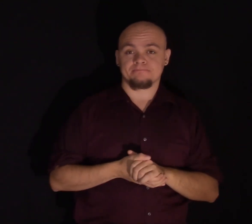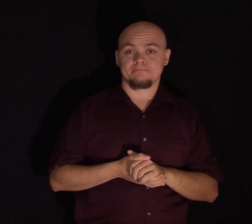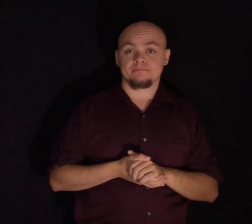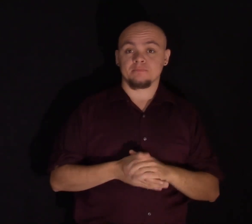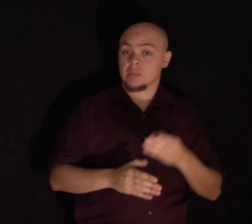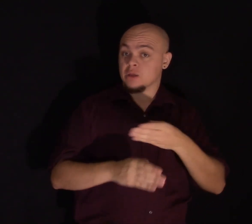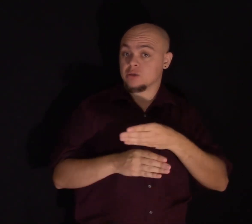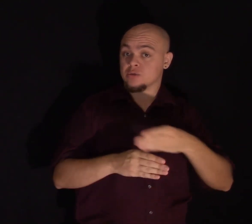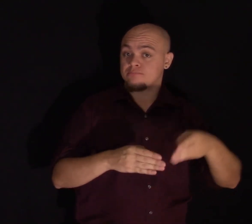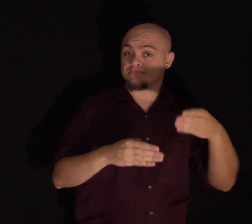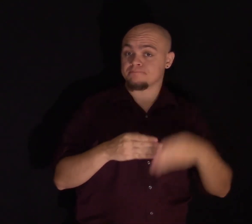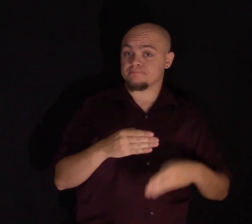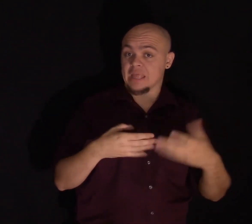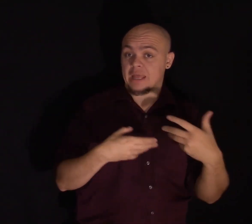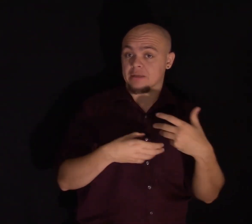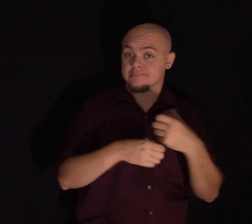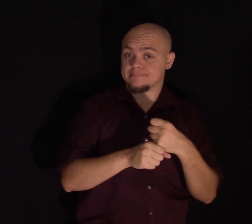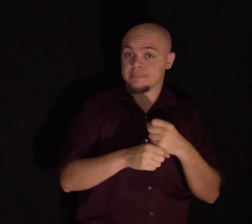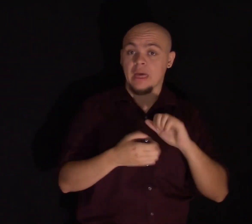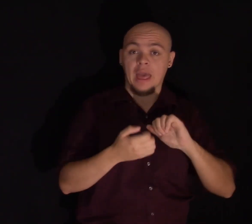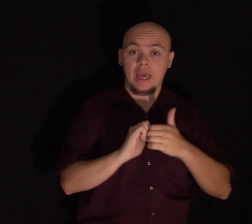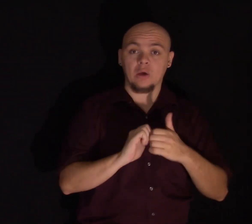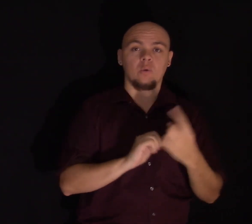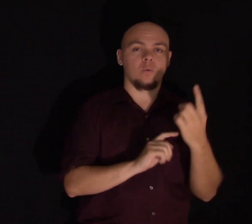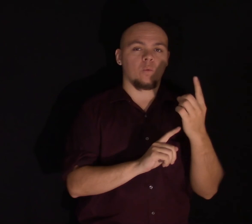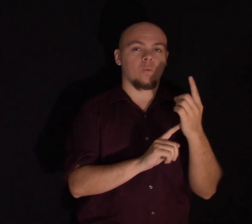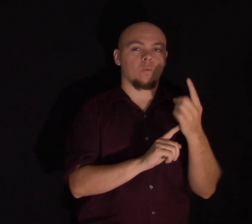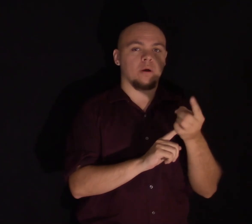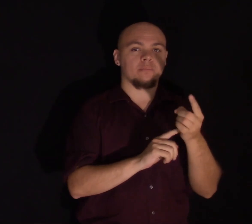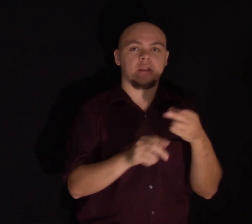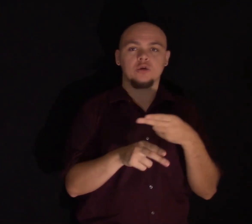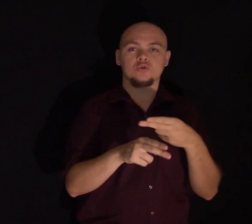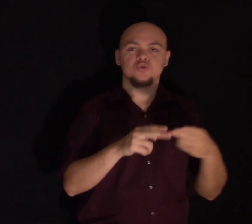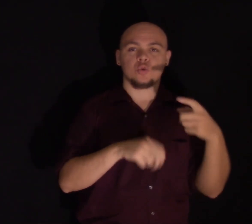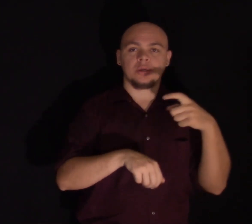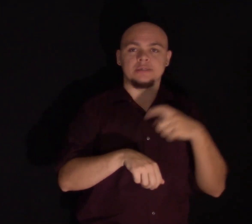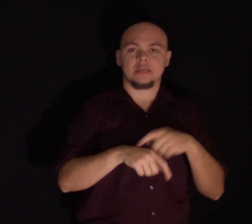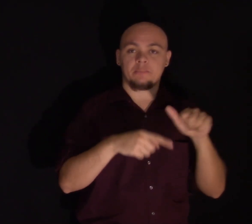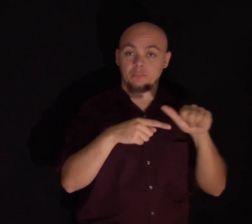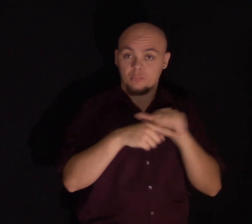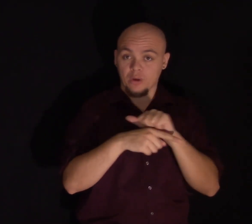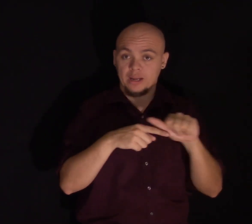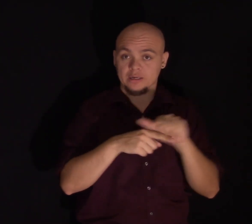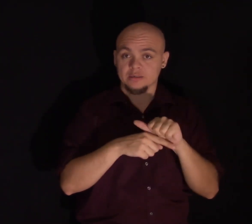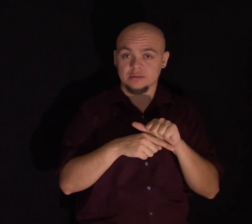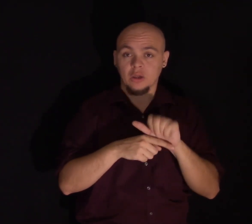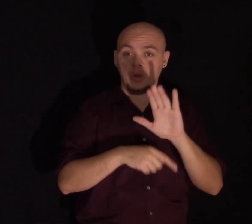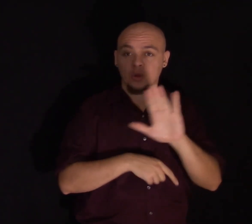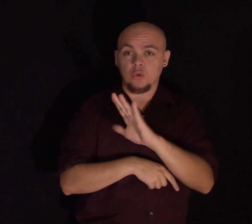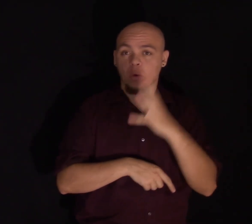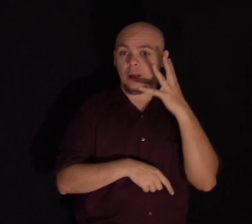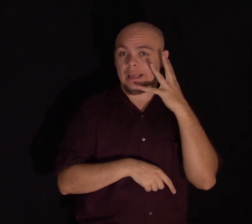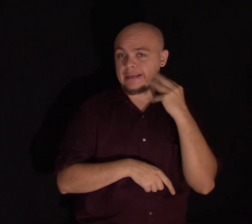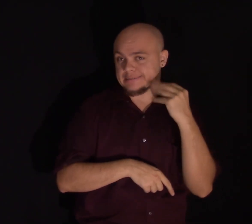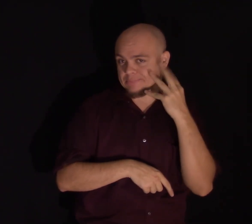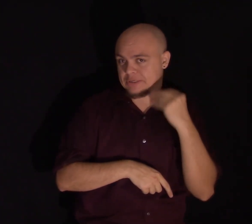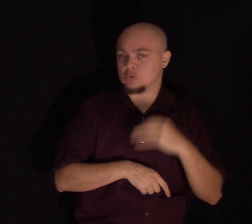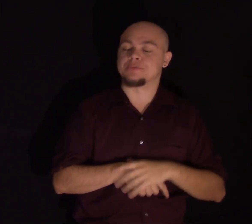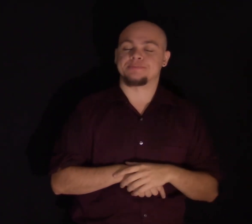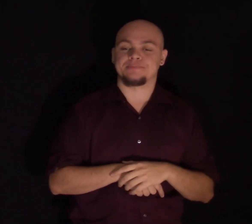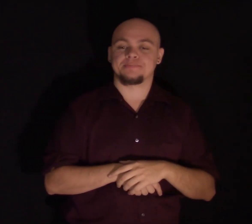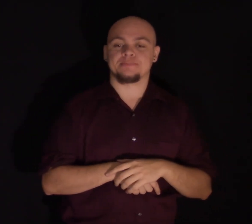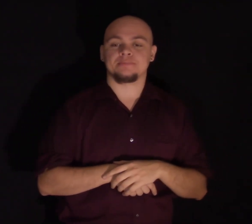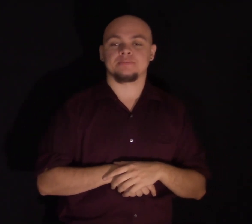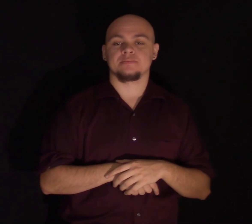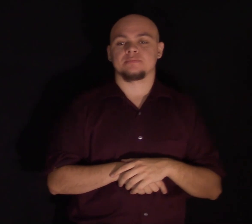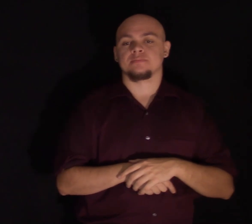end with just a one minute short period of practice to give you an experiential taste of this. So